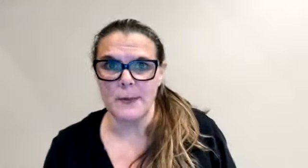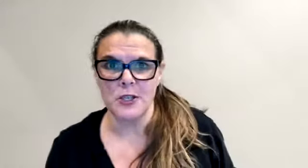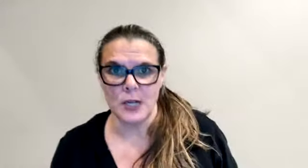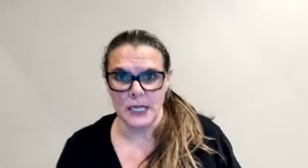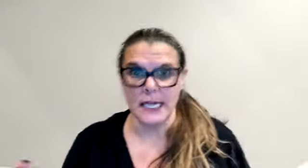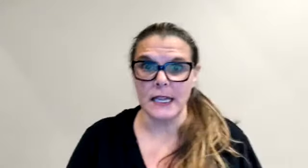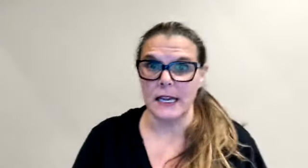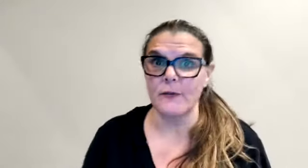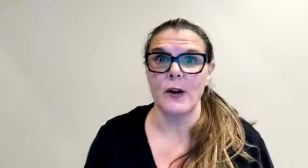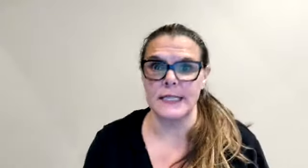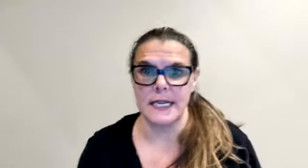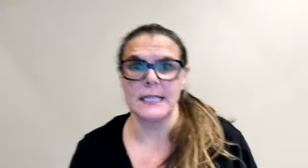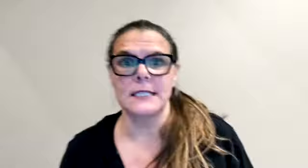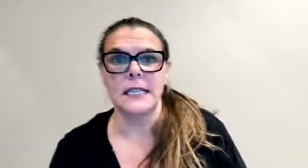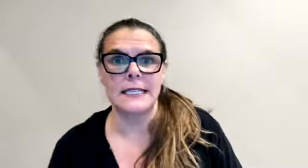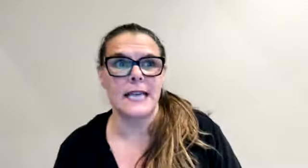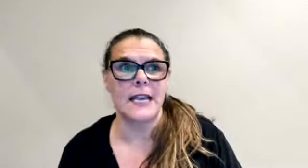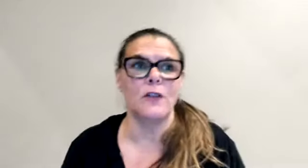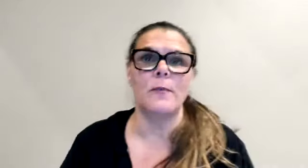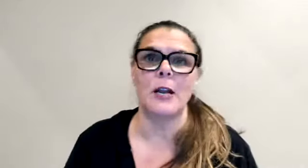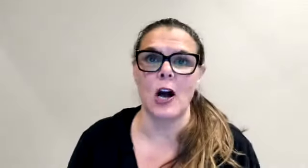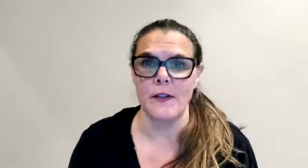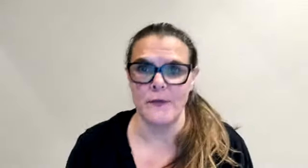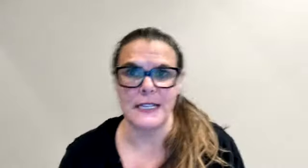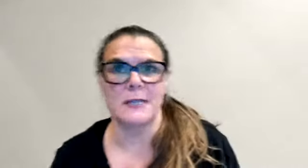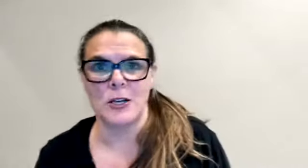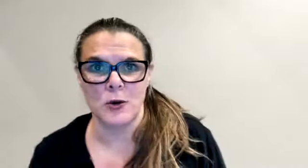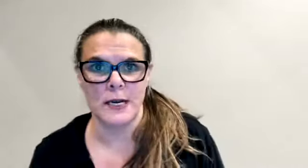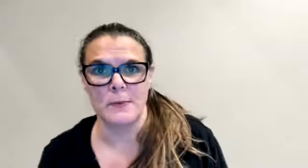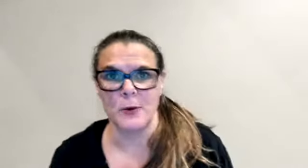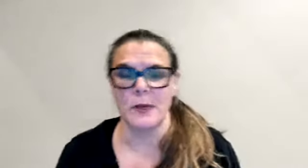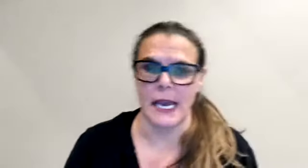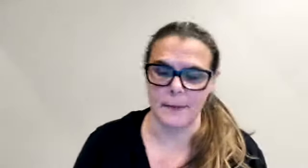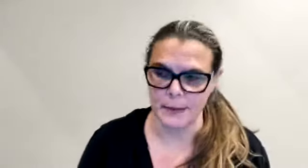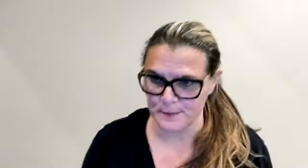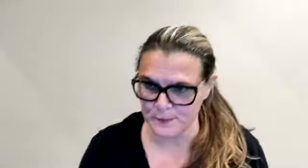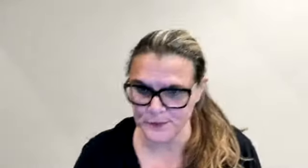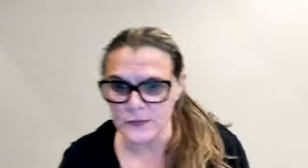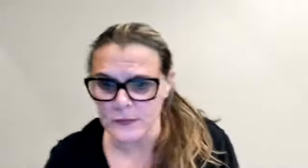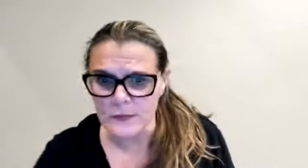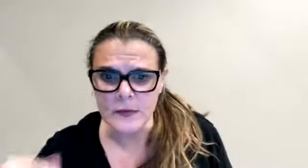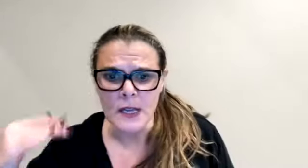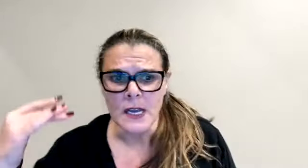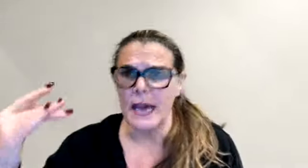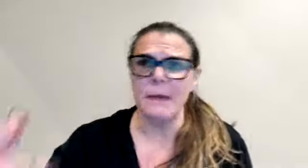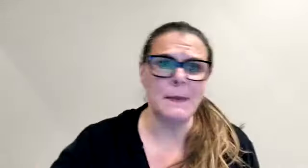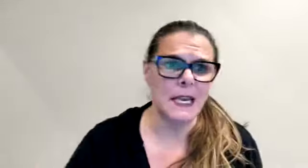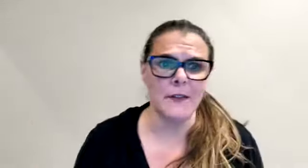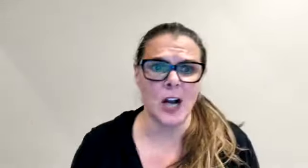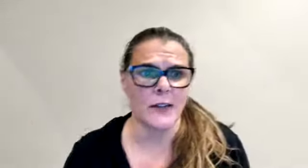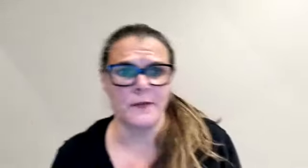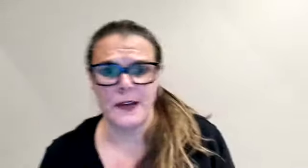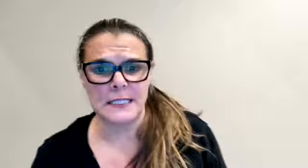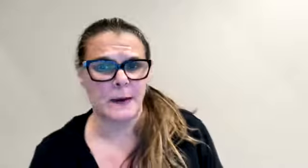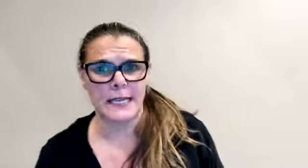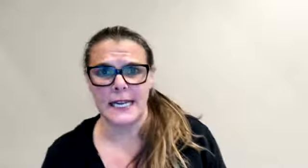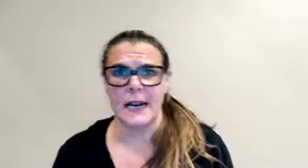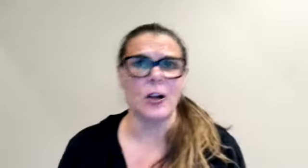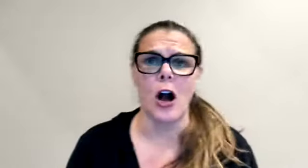opportunity, like for instance, let's say you've been on the fence about joining the boot camp, and maybe even on the fence about getting on a call